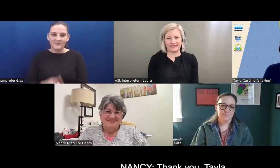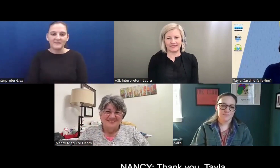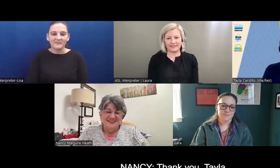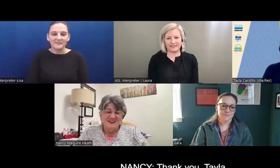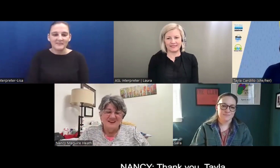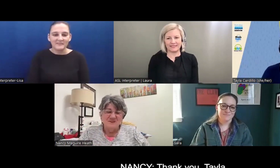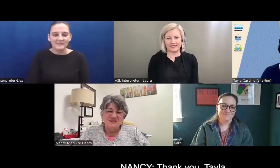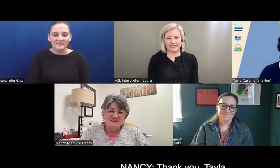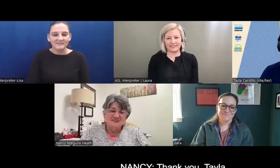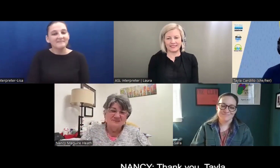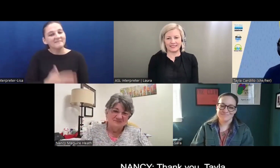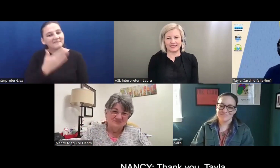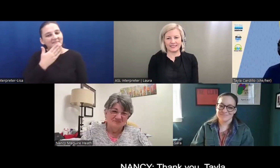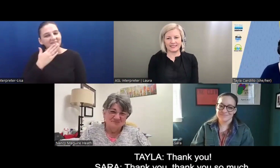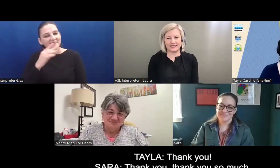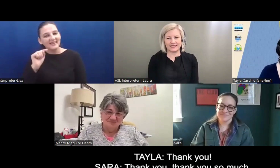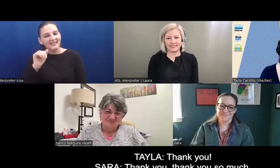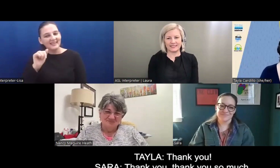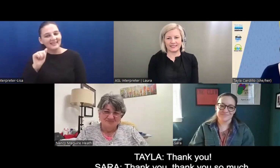Thank you, Taylor.